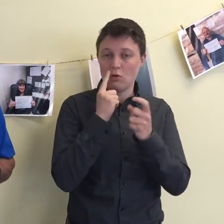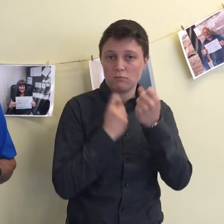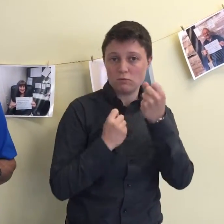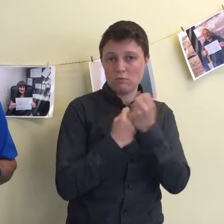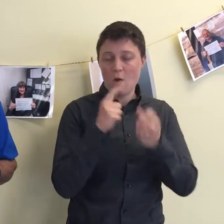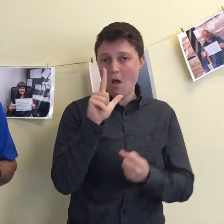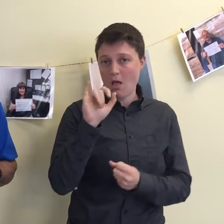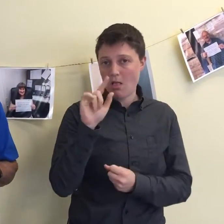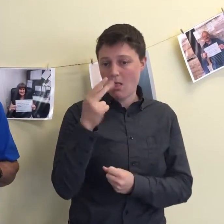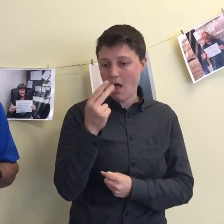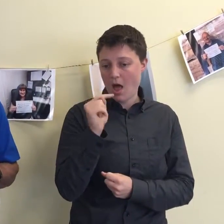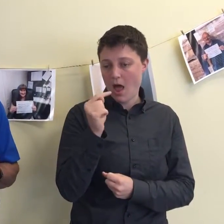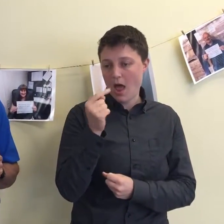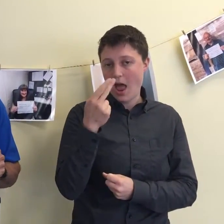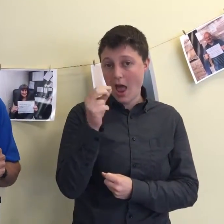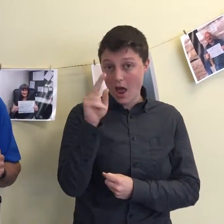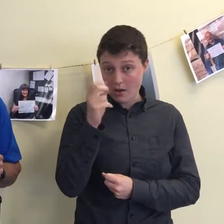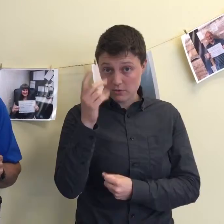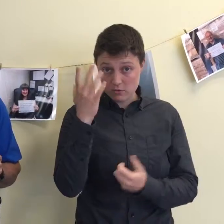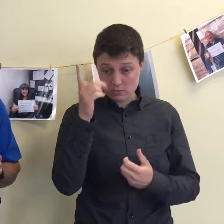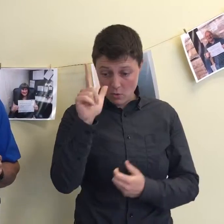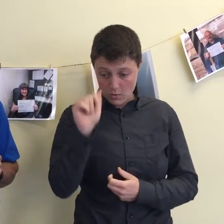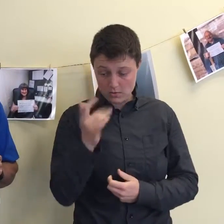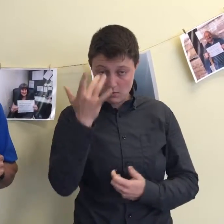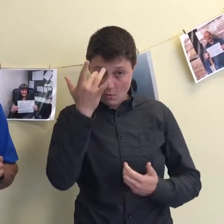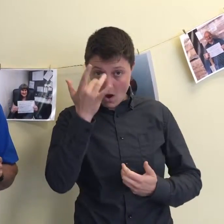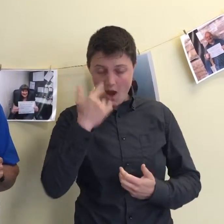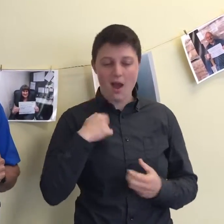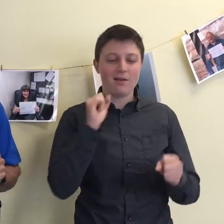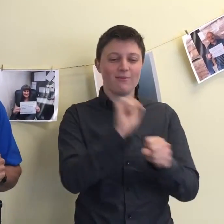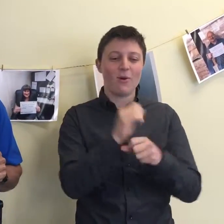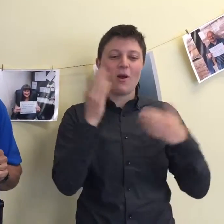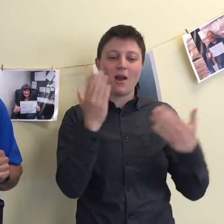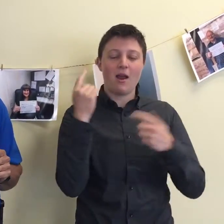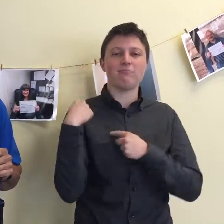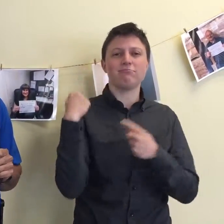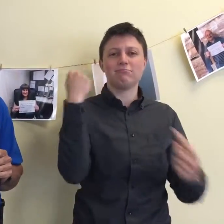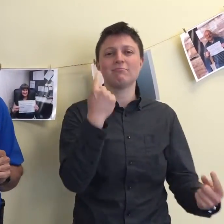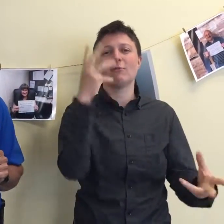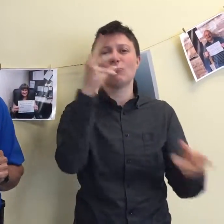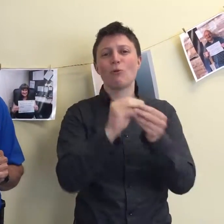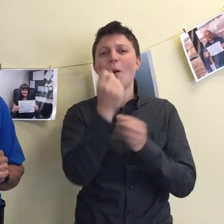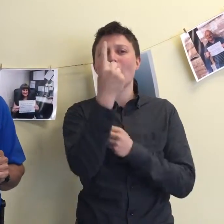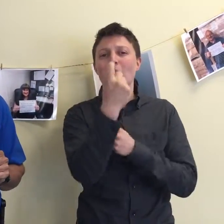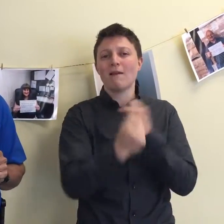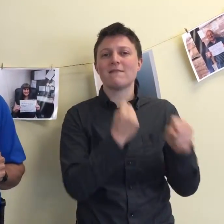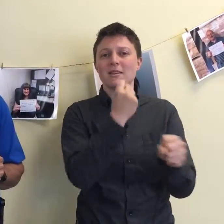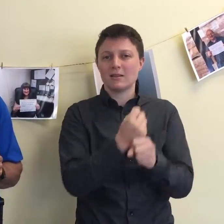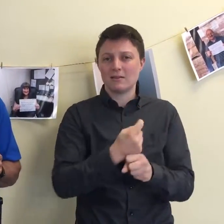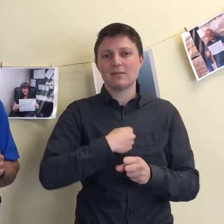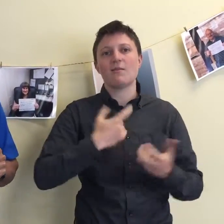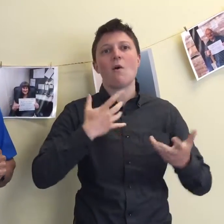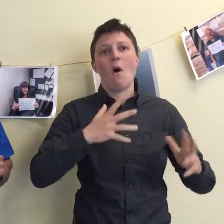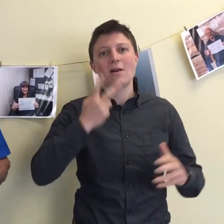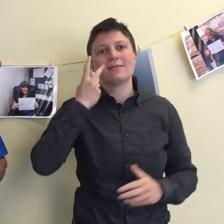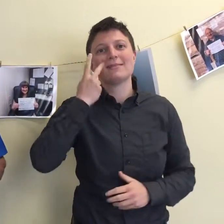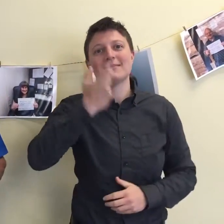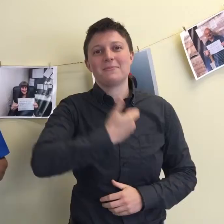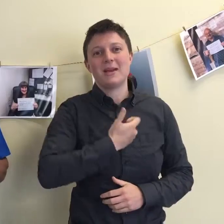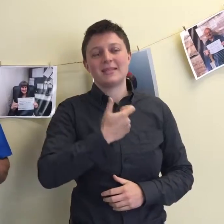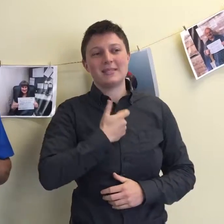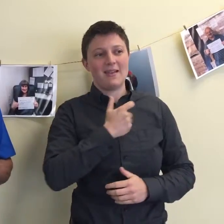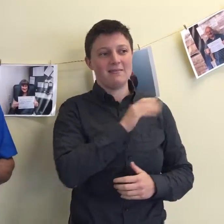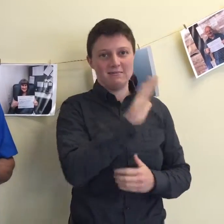employee here, and I have seen firsthand what this money does and where this money goes. We have children